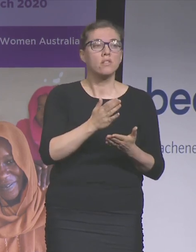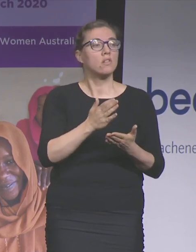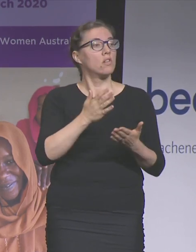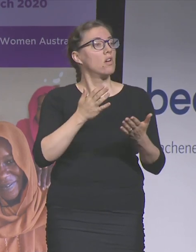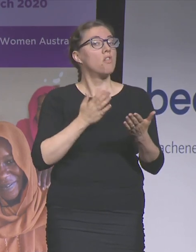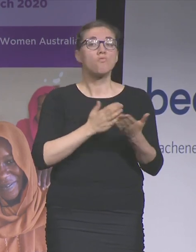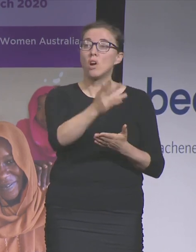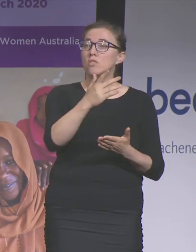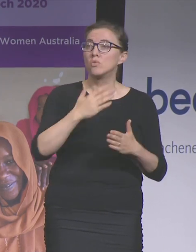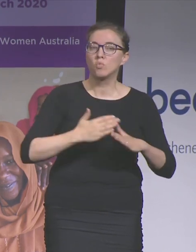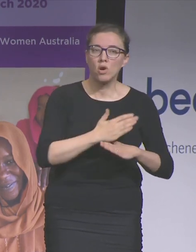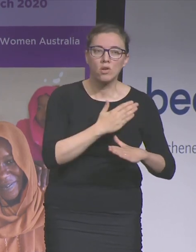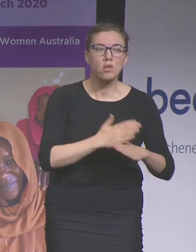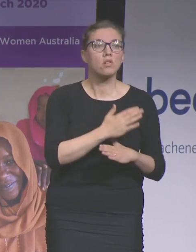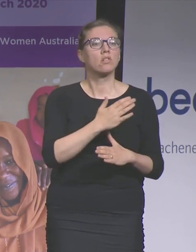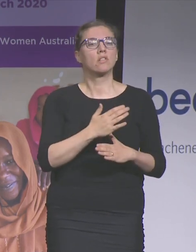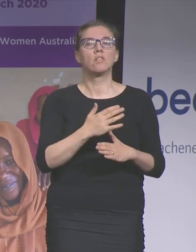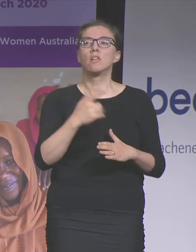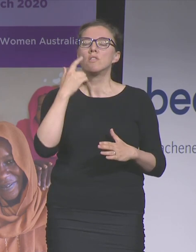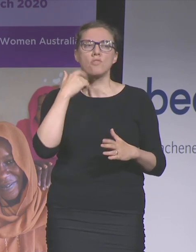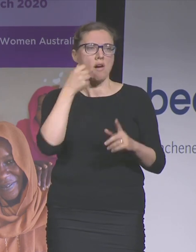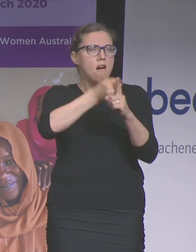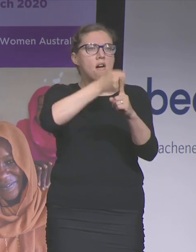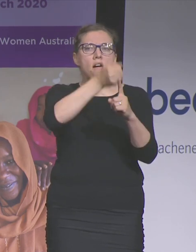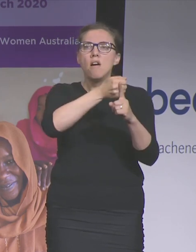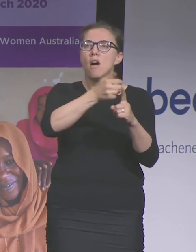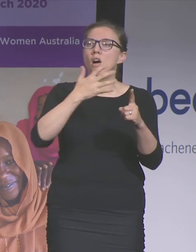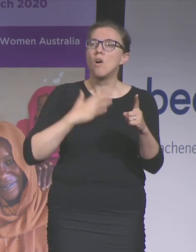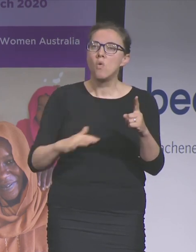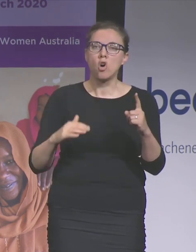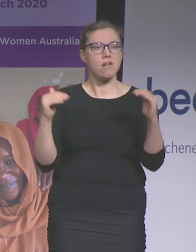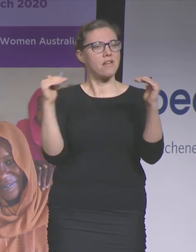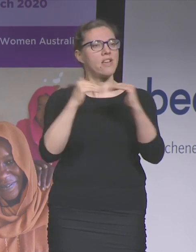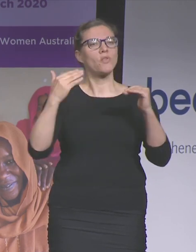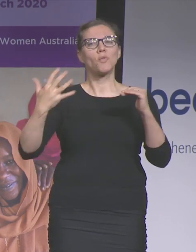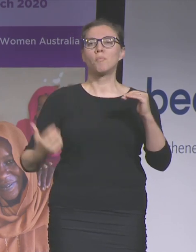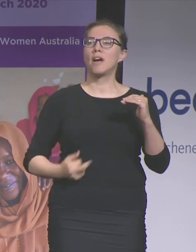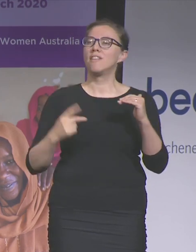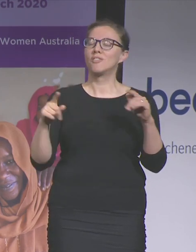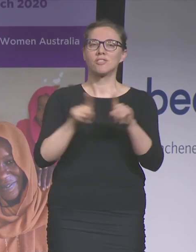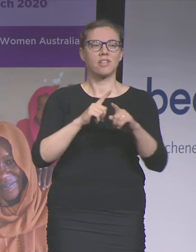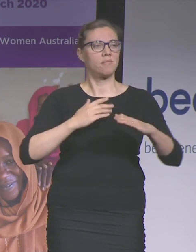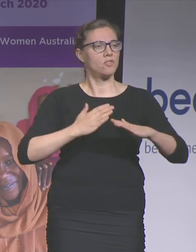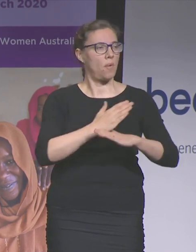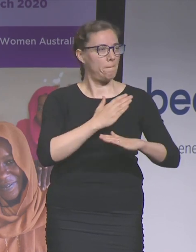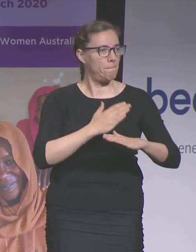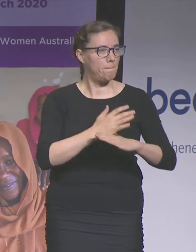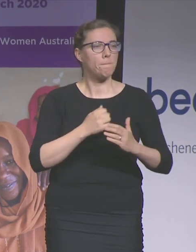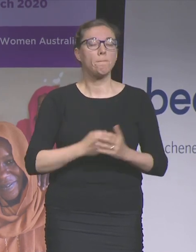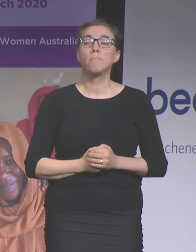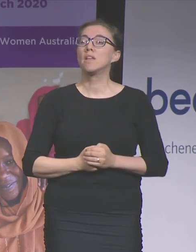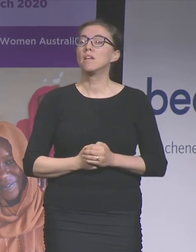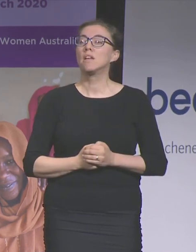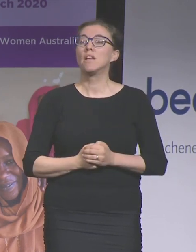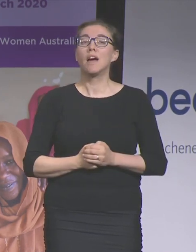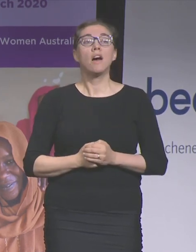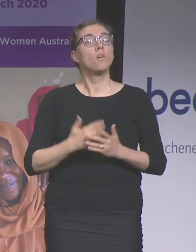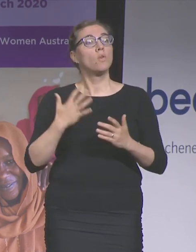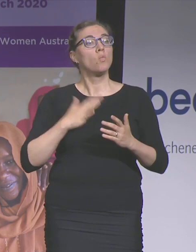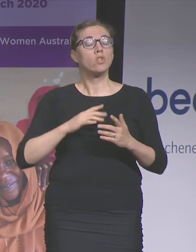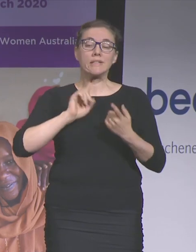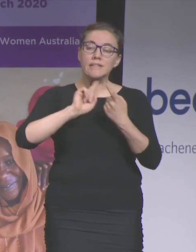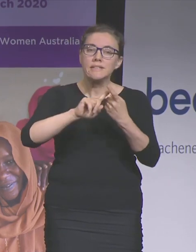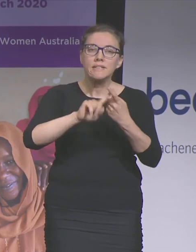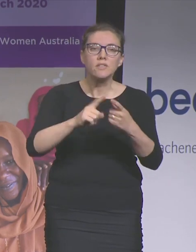for the right to equal pay for equal work and we continue the fight for a woman to have the right to own her own body and to have